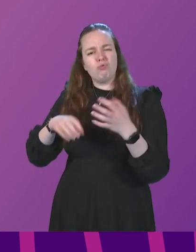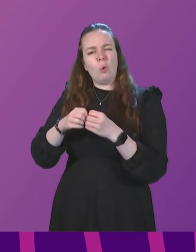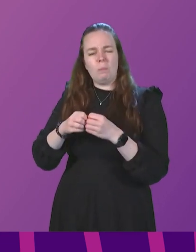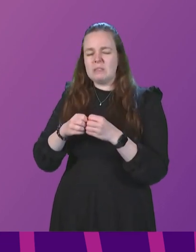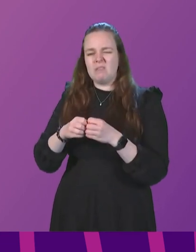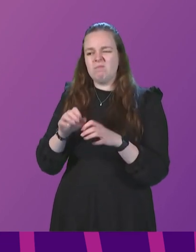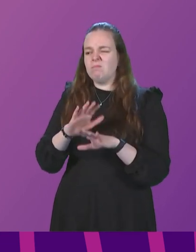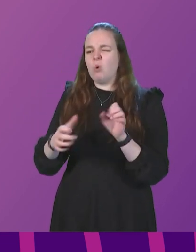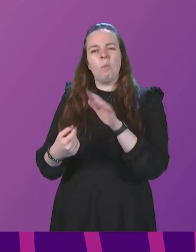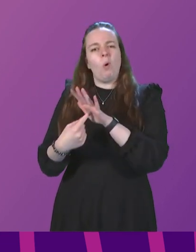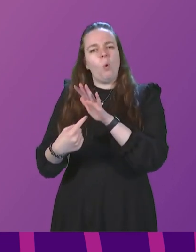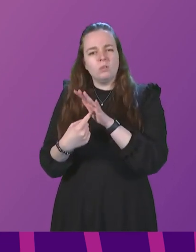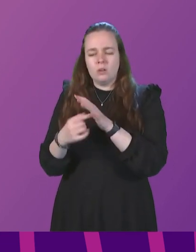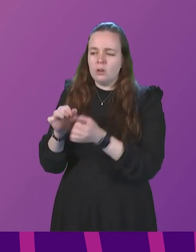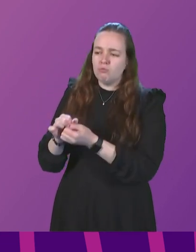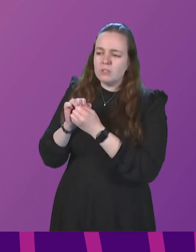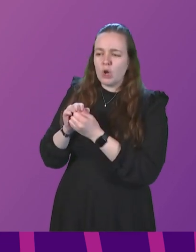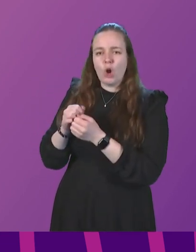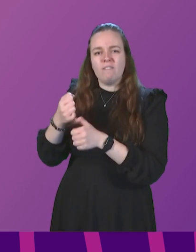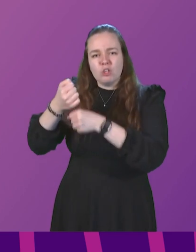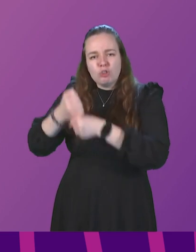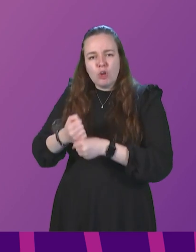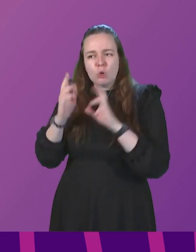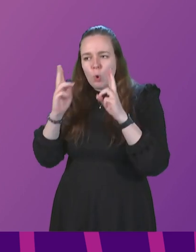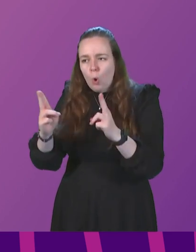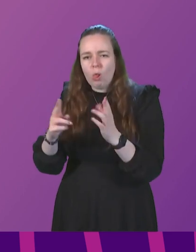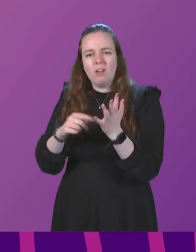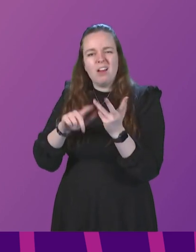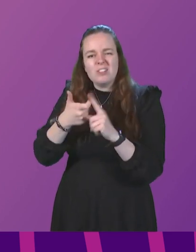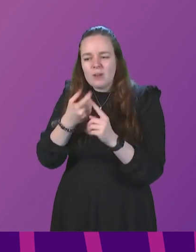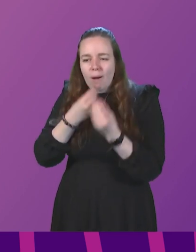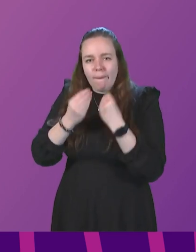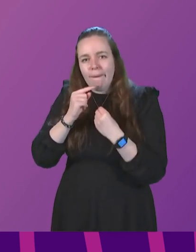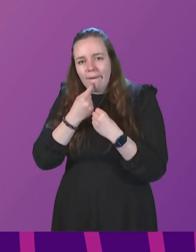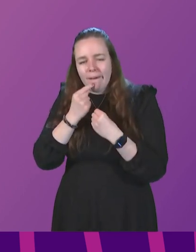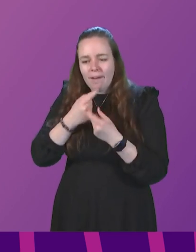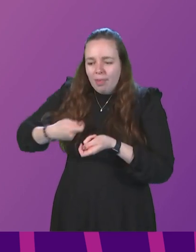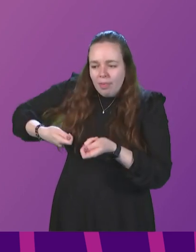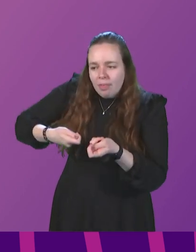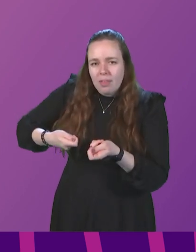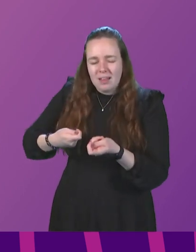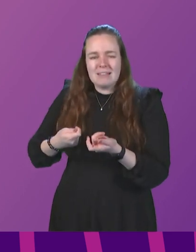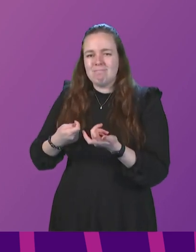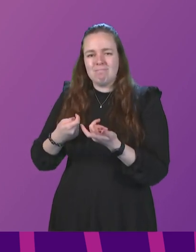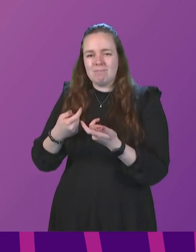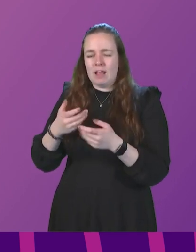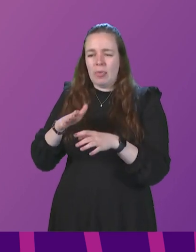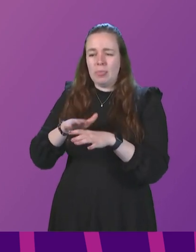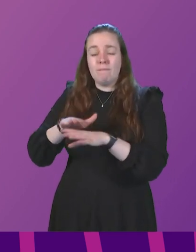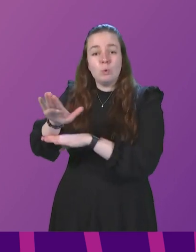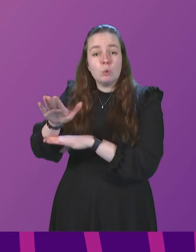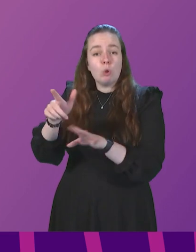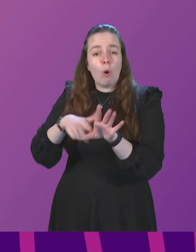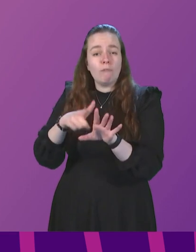Reserved church halls and pool tables and tuck shops. Despair of the future of youth groups washed over my head.